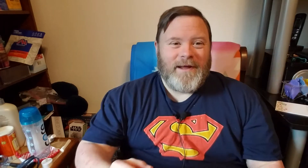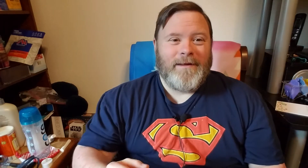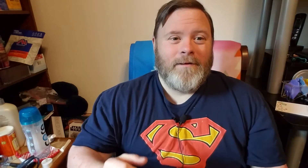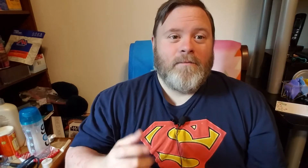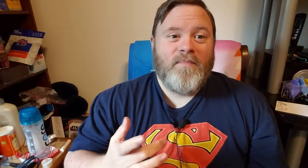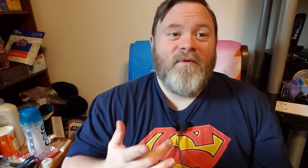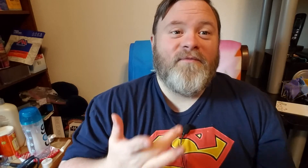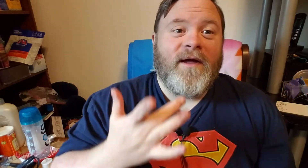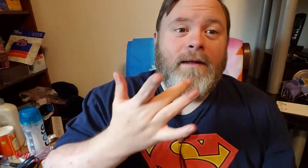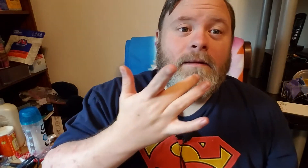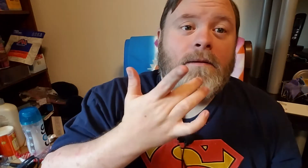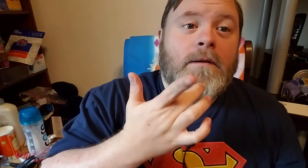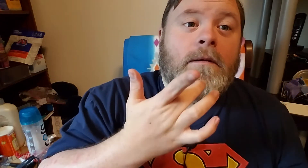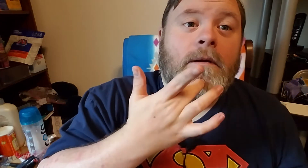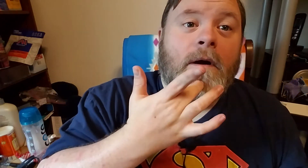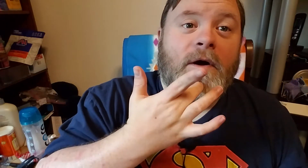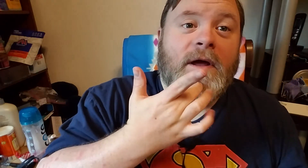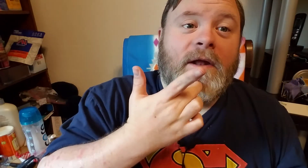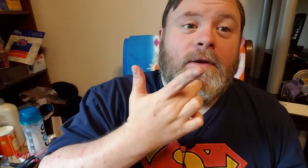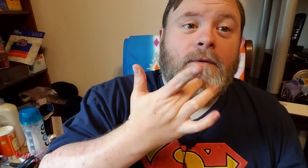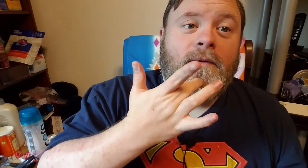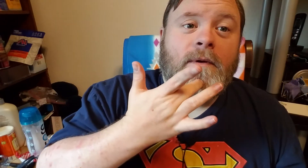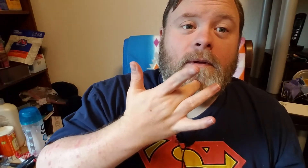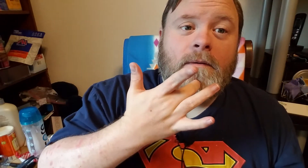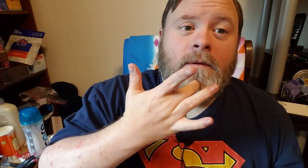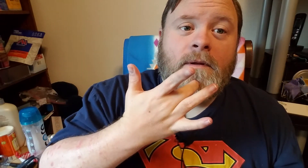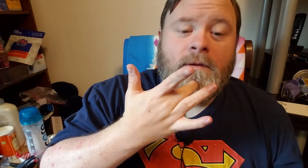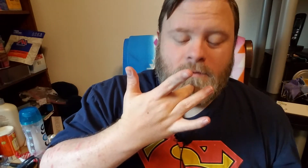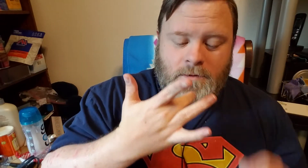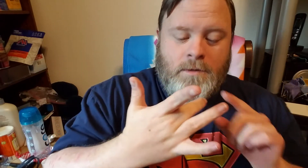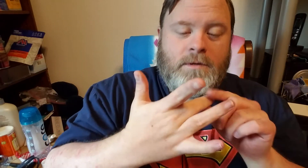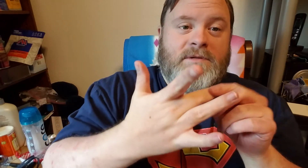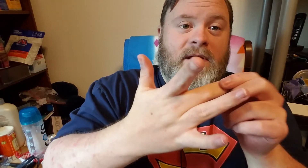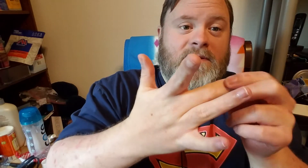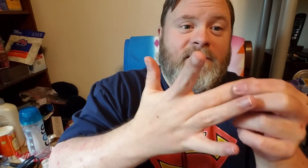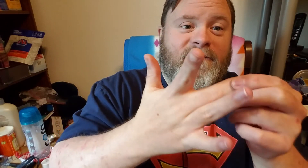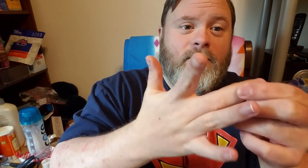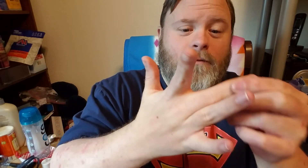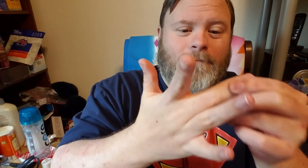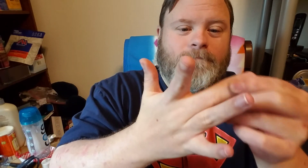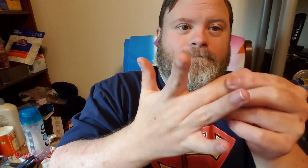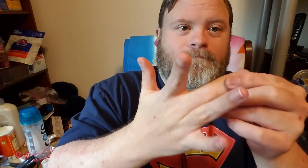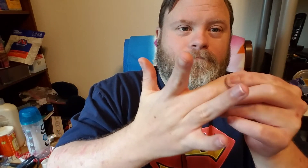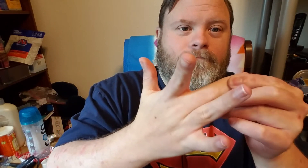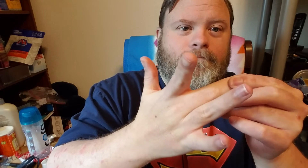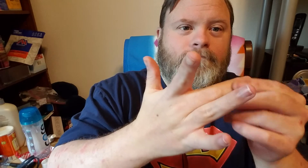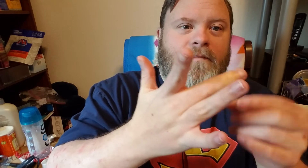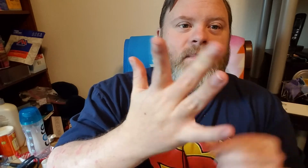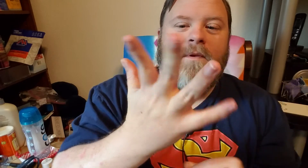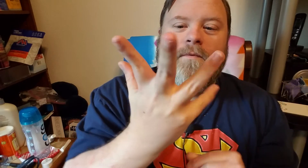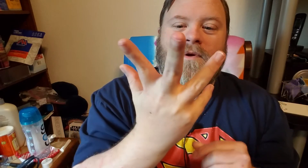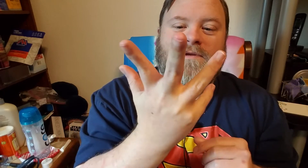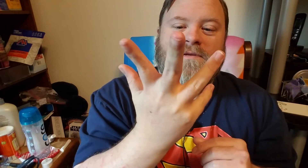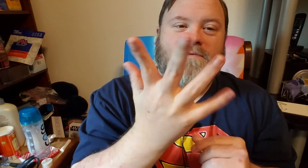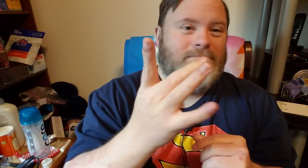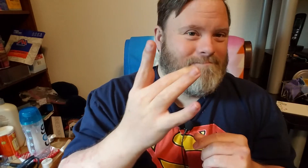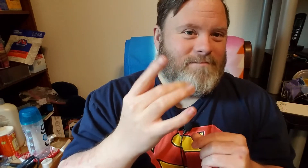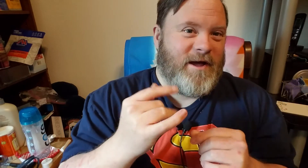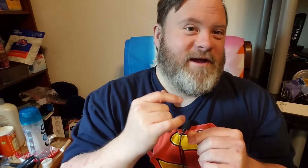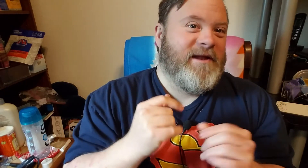birthday all you gotta do is take this finger which is I hate to